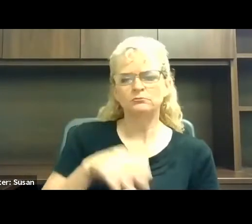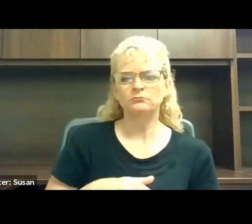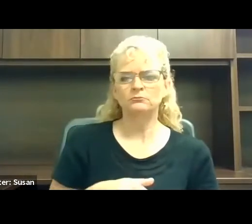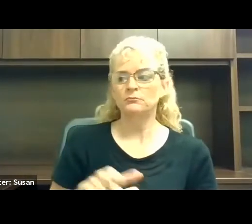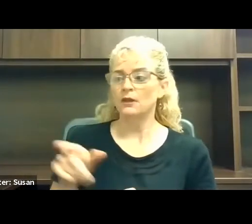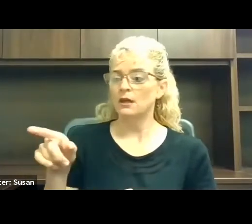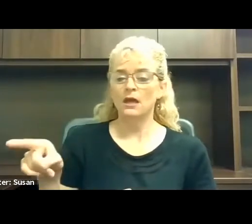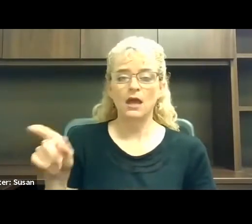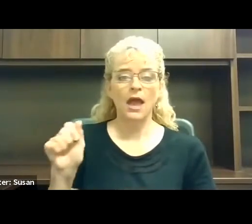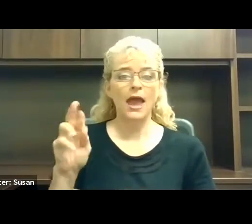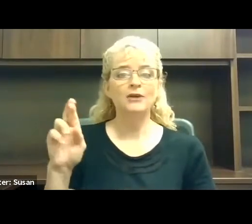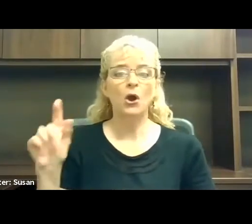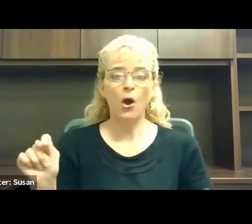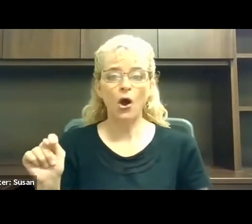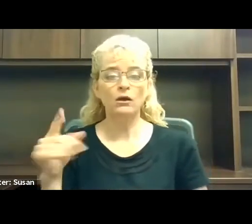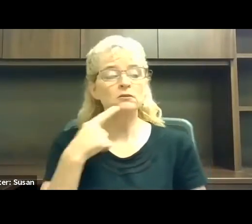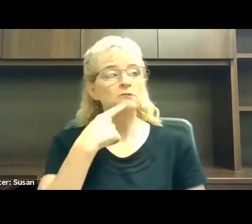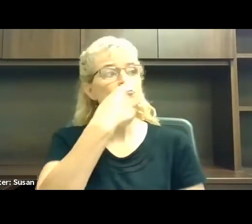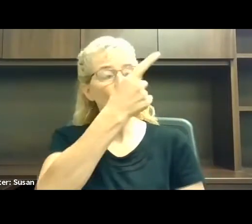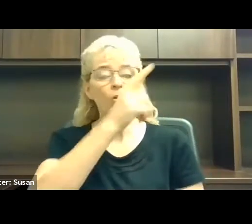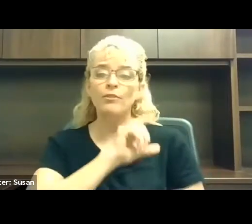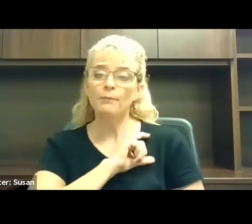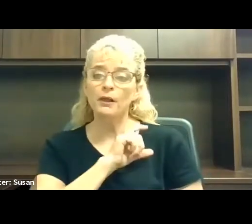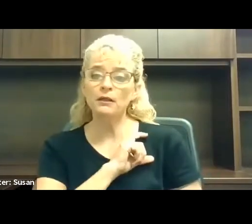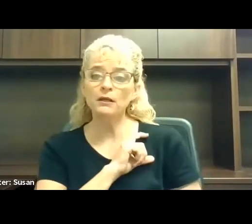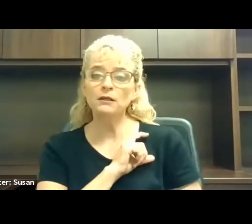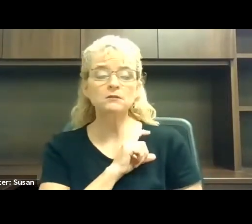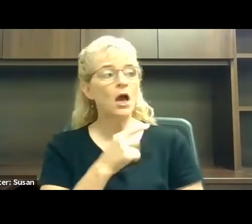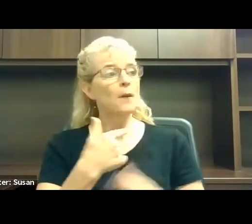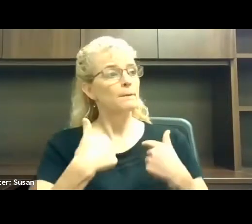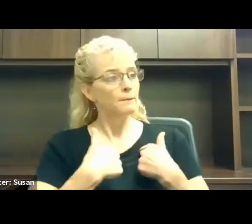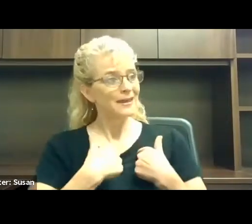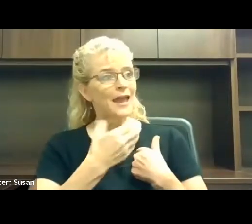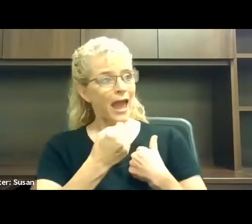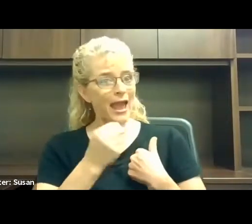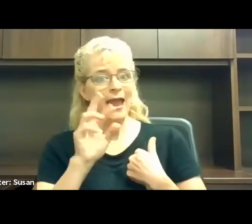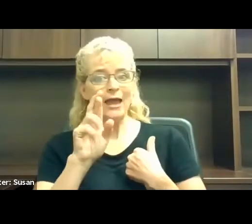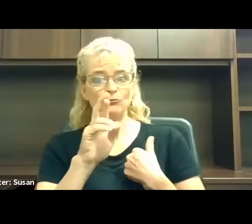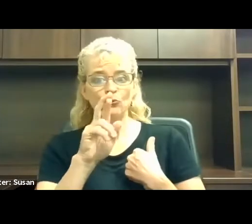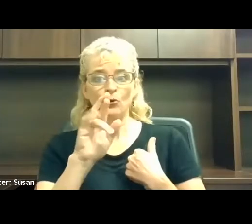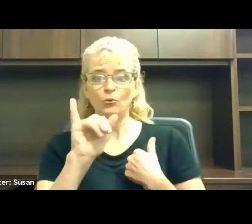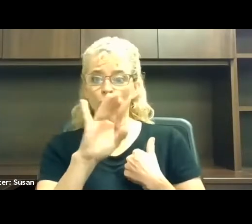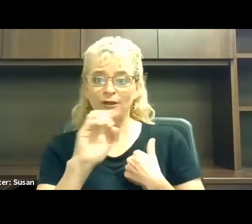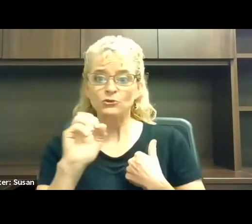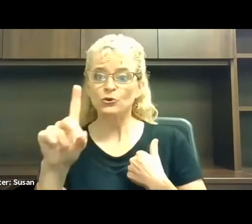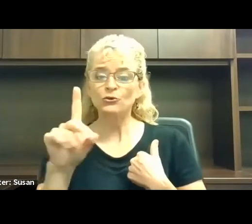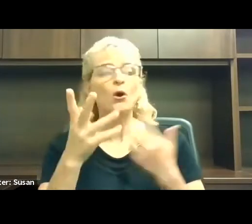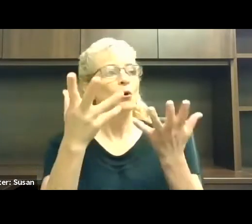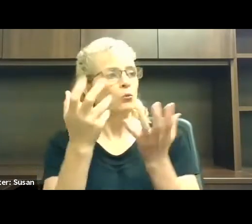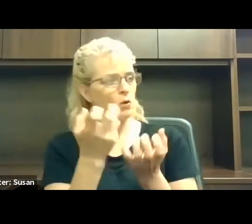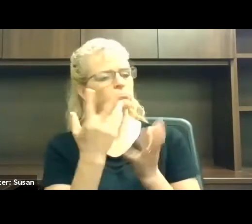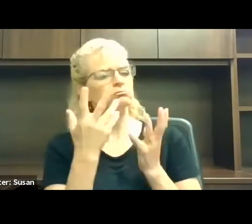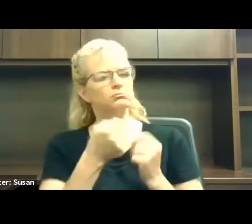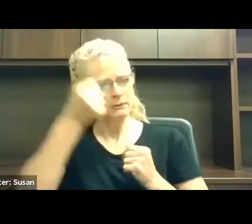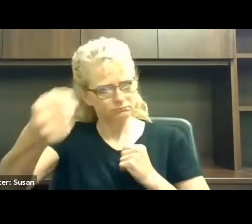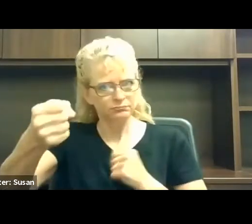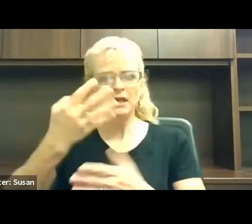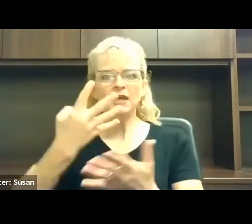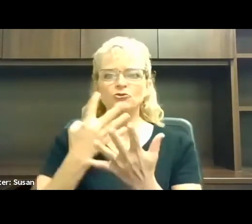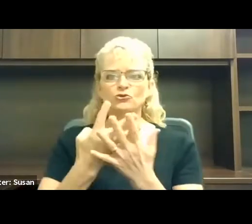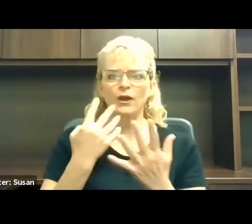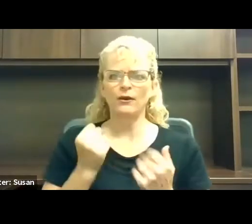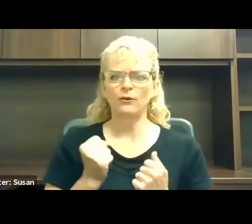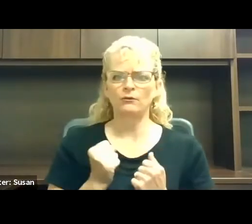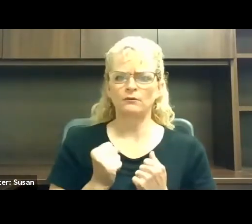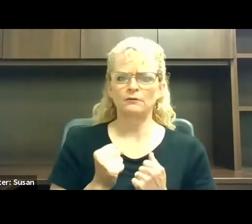Richard wants to go to jail too. I could have left. They would have taken art to jail.